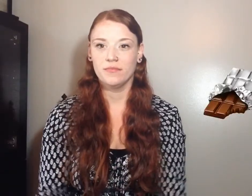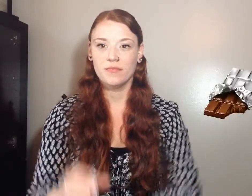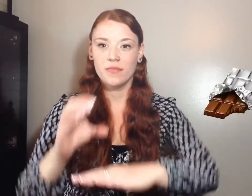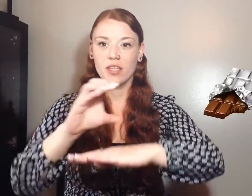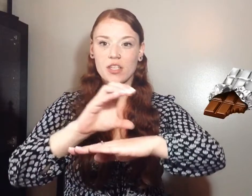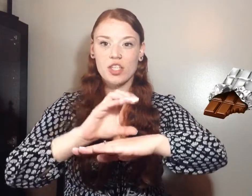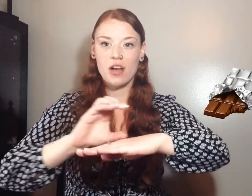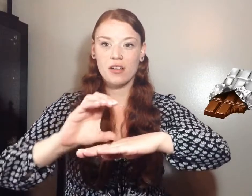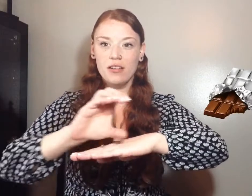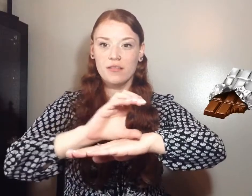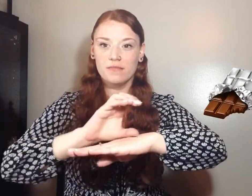Chocolate.